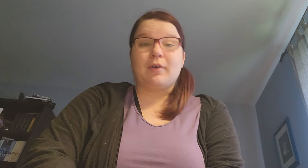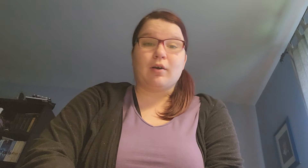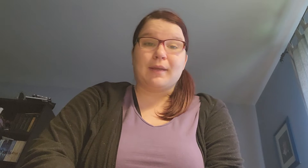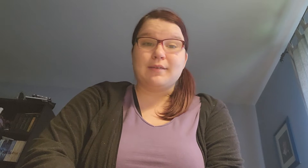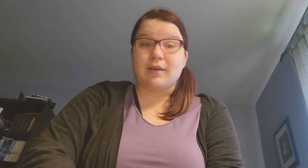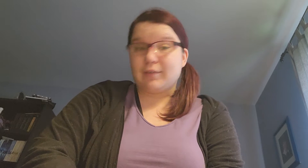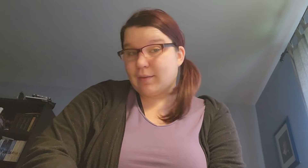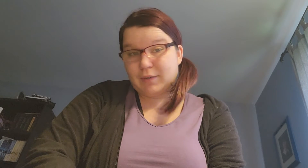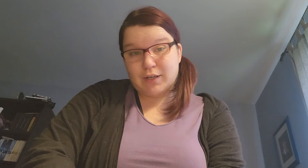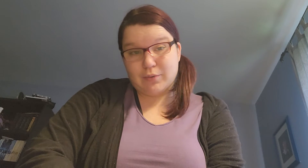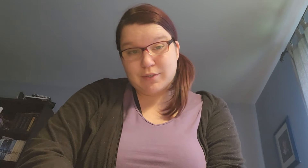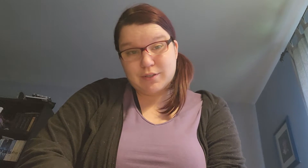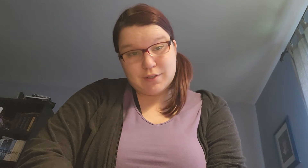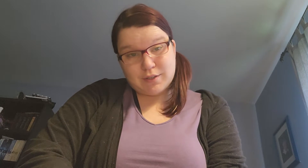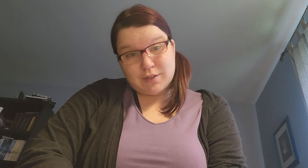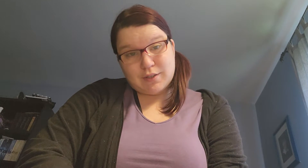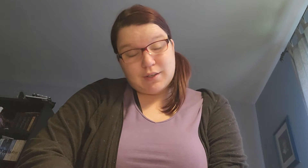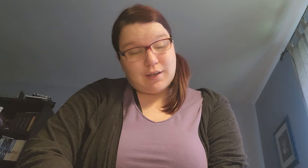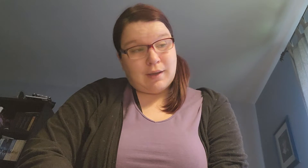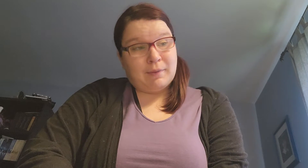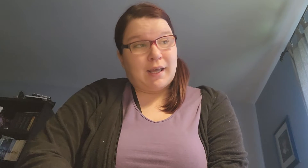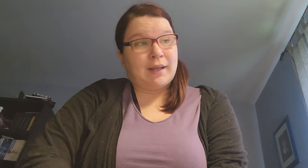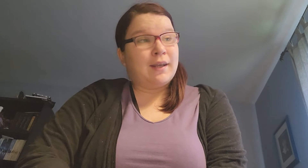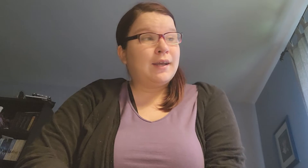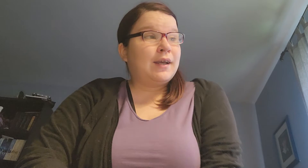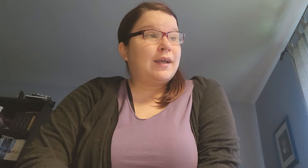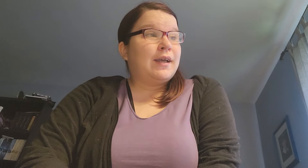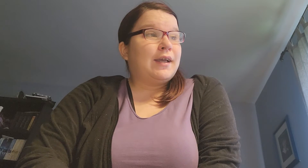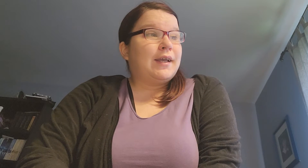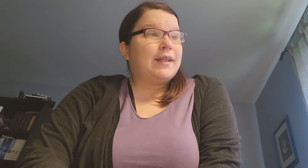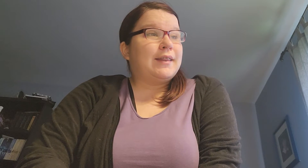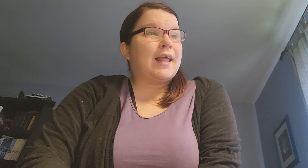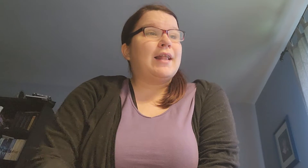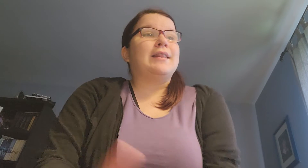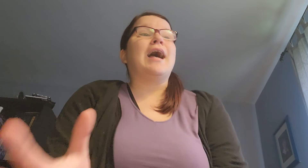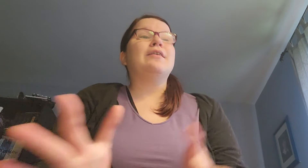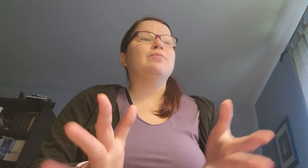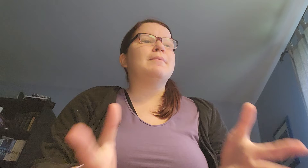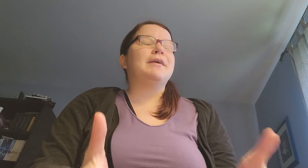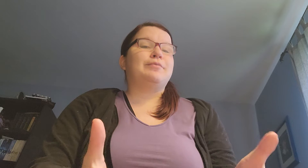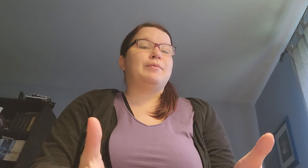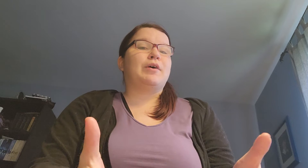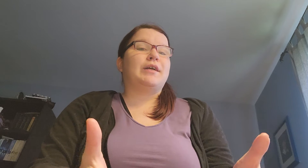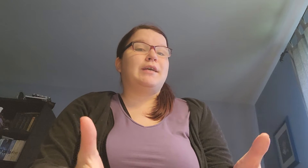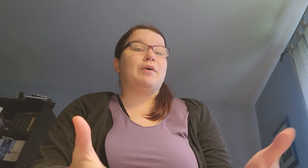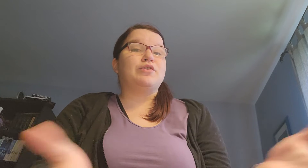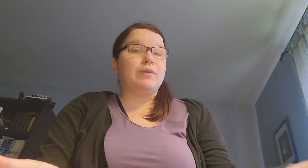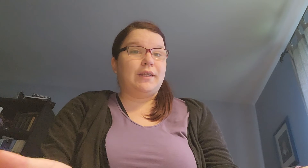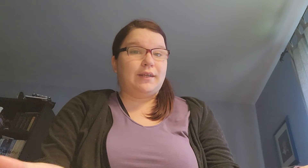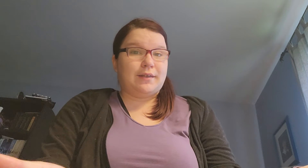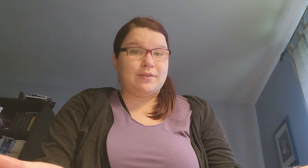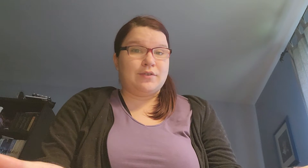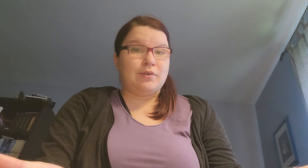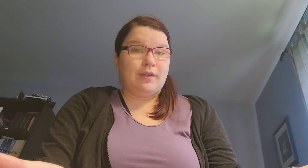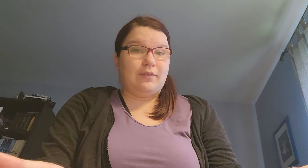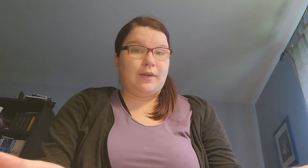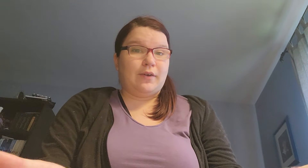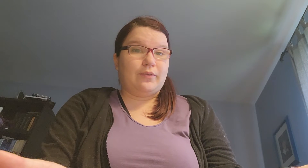comments on some videos. I'm glad. That's what makes me want to keep on doing it. Doing these videos.